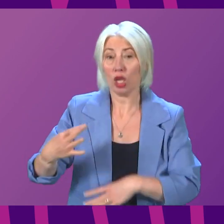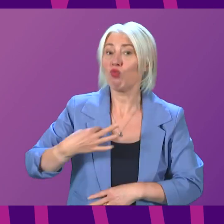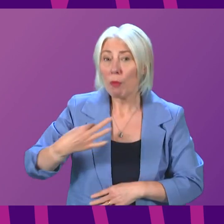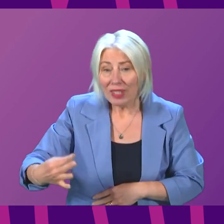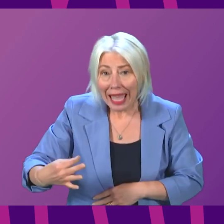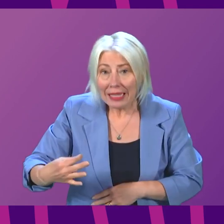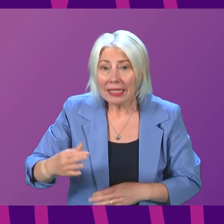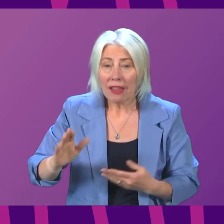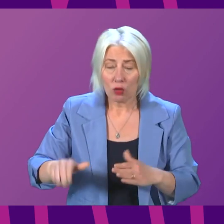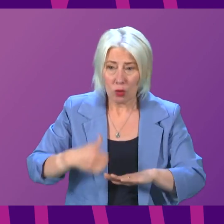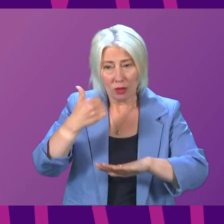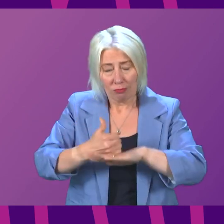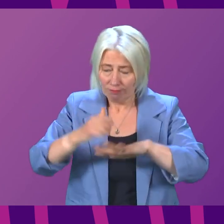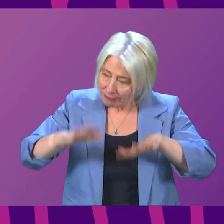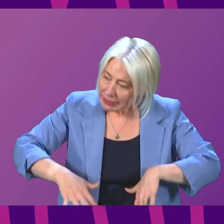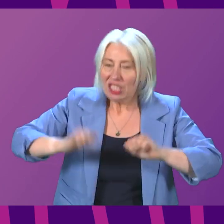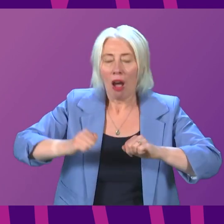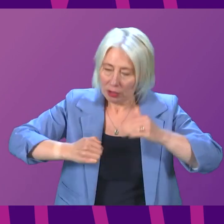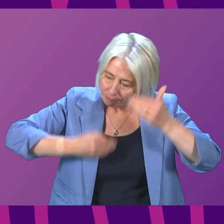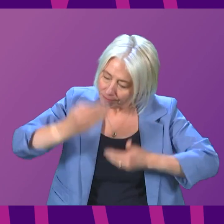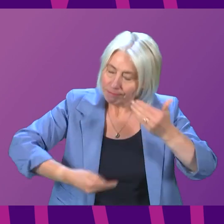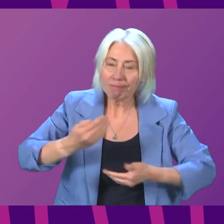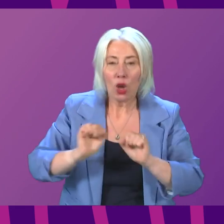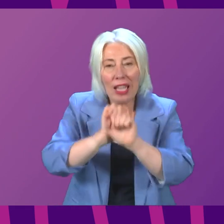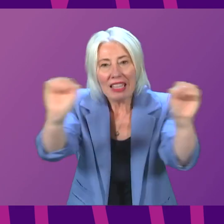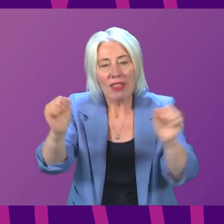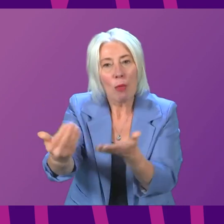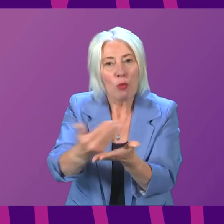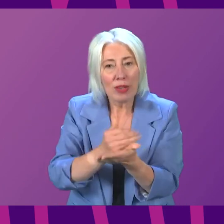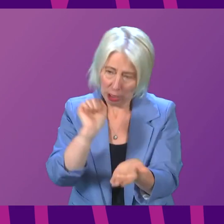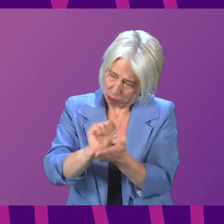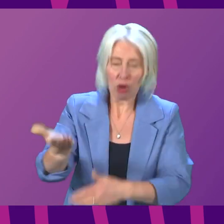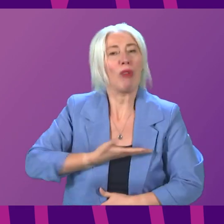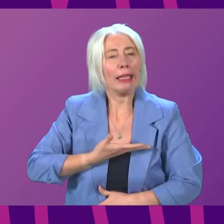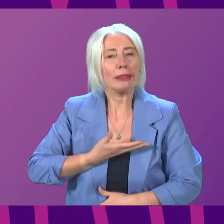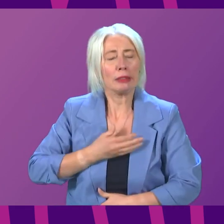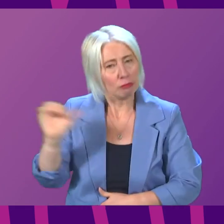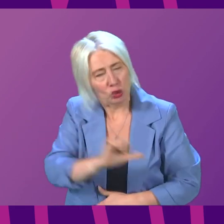to set the wheels in motion to give them the protection that they rightly deserve?